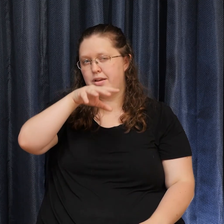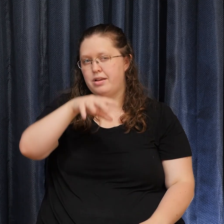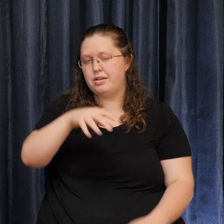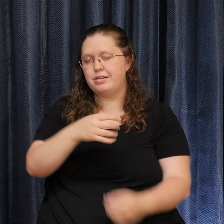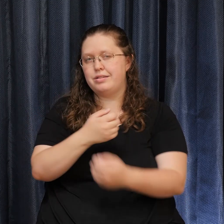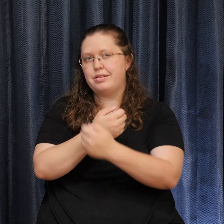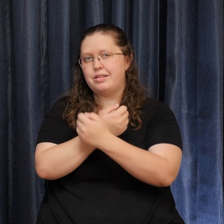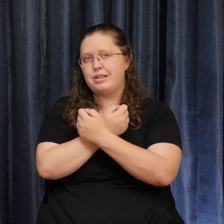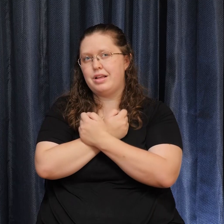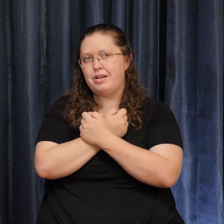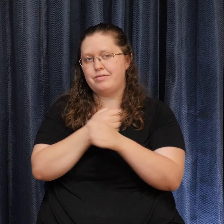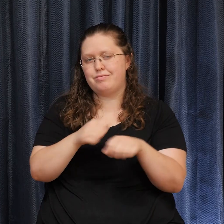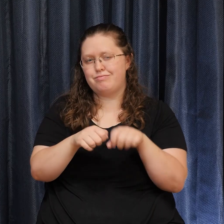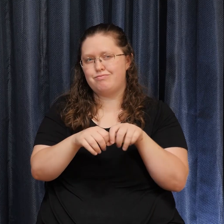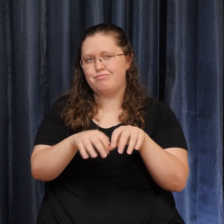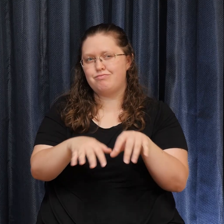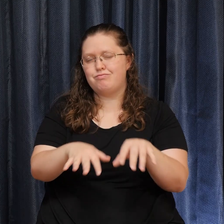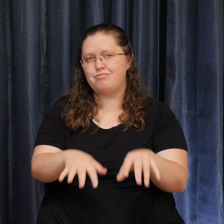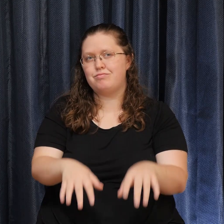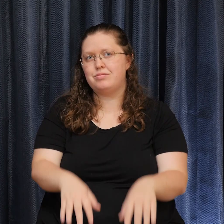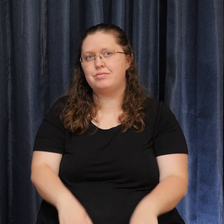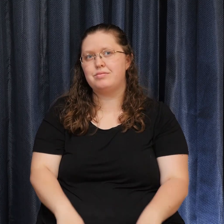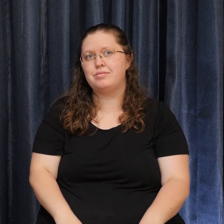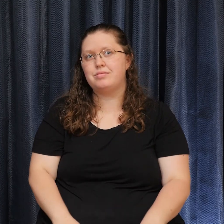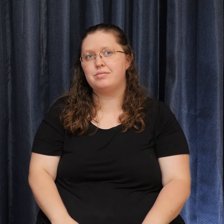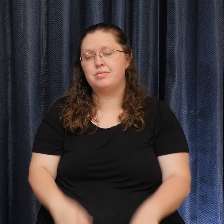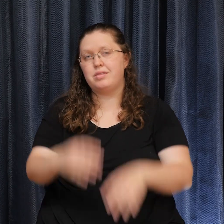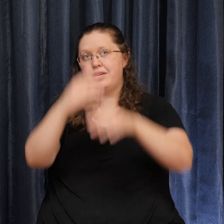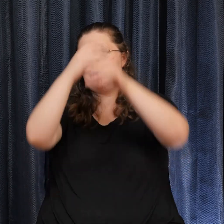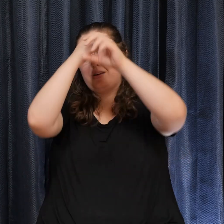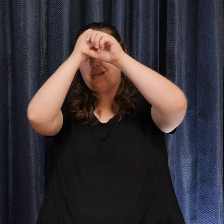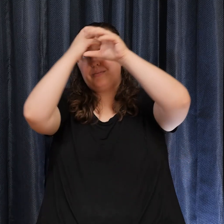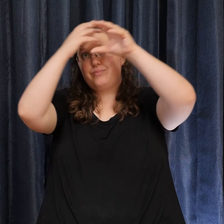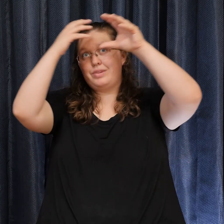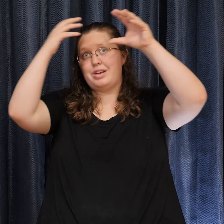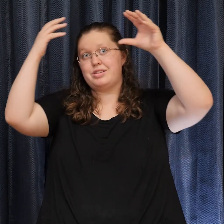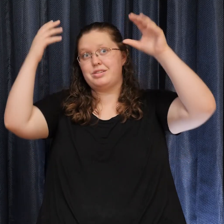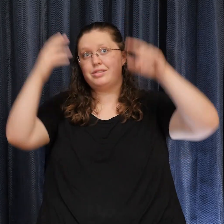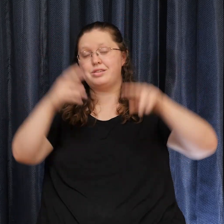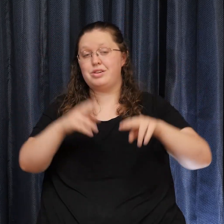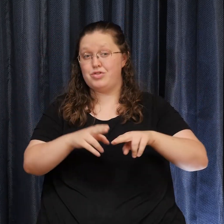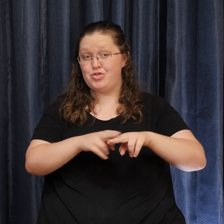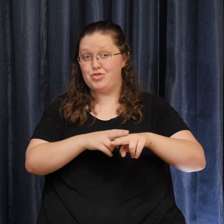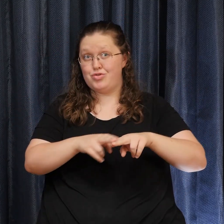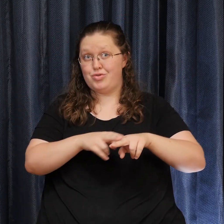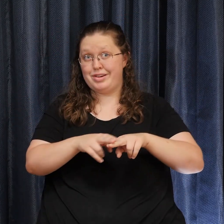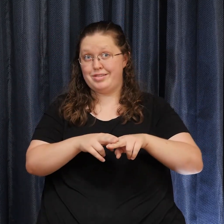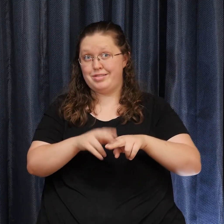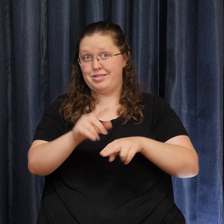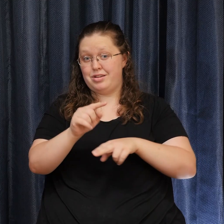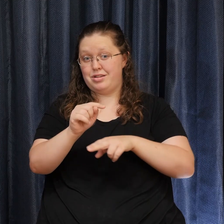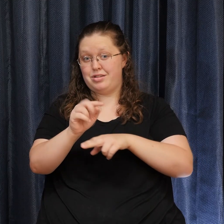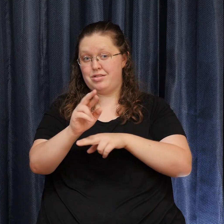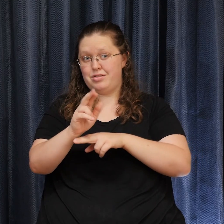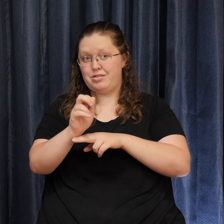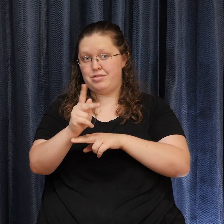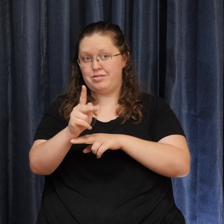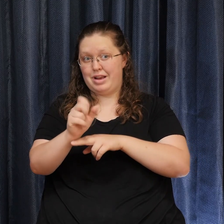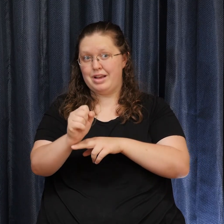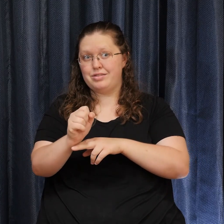Now, imagine that you are standing on train tracks. You look off into the distance and the